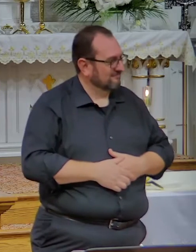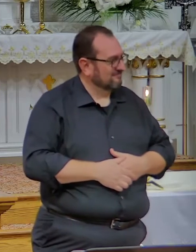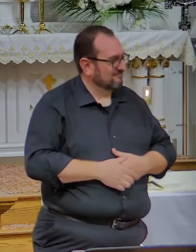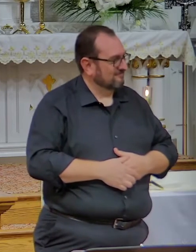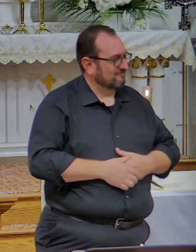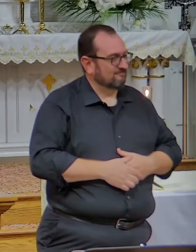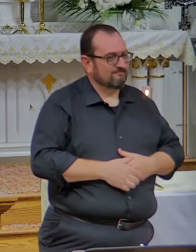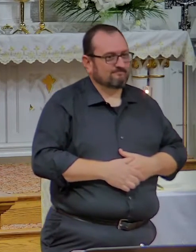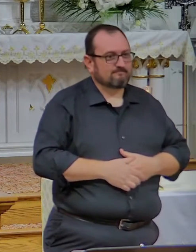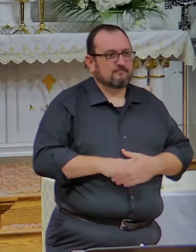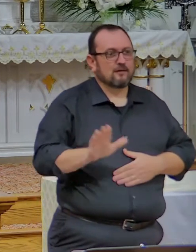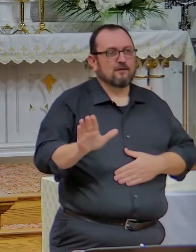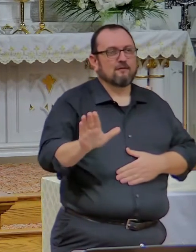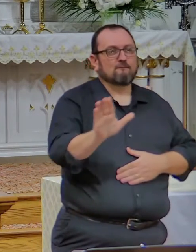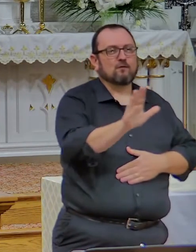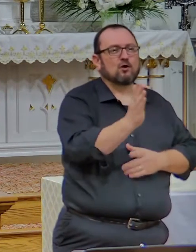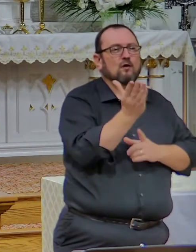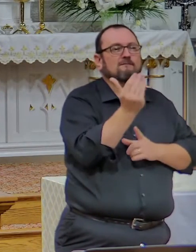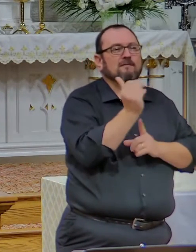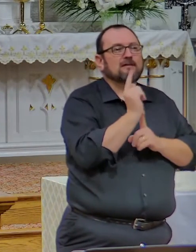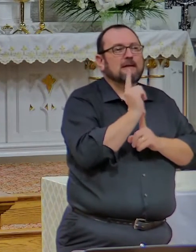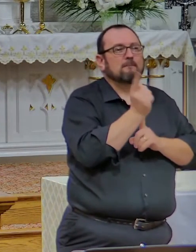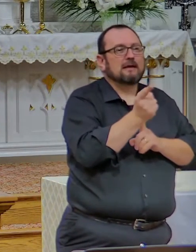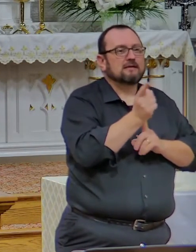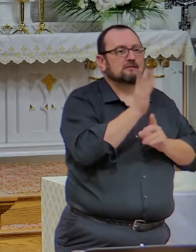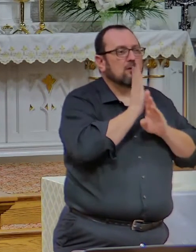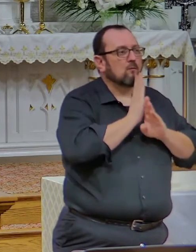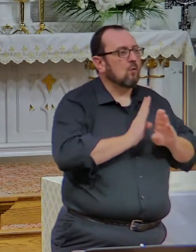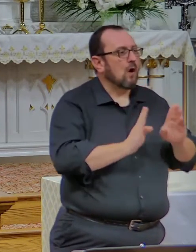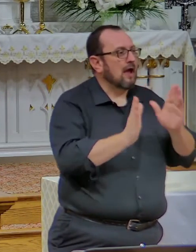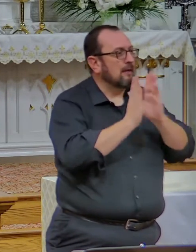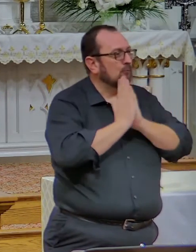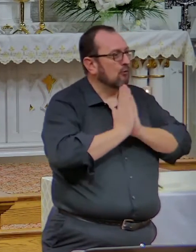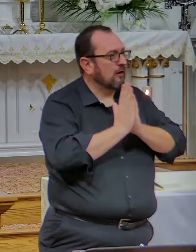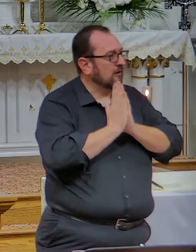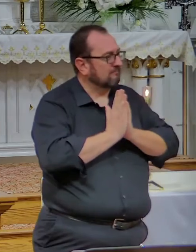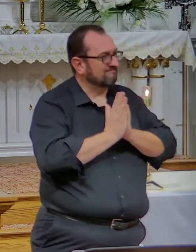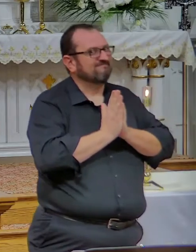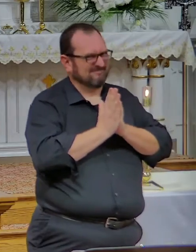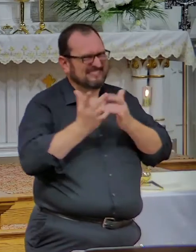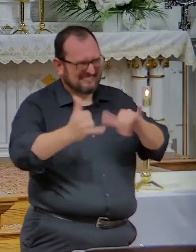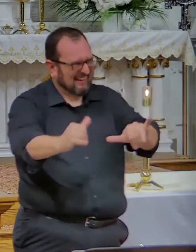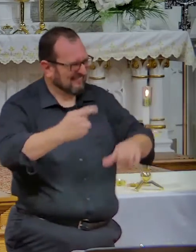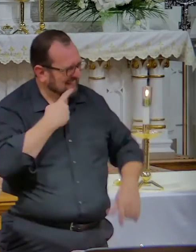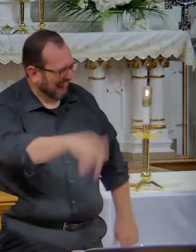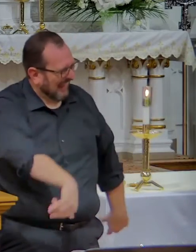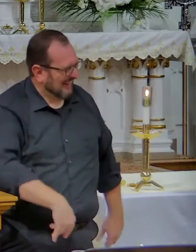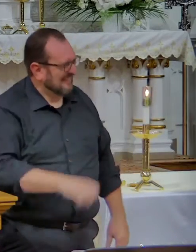For your 15 minutes of quiet prayer this week. Yeah, I'm still doing that.